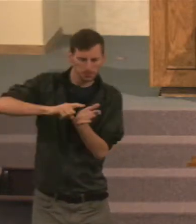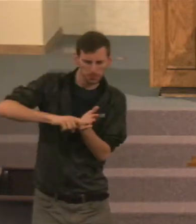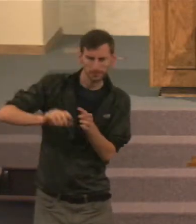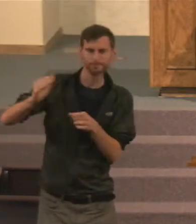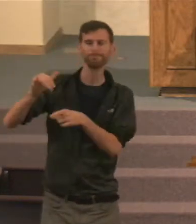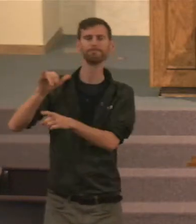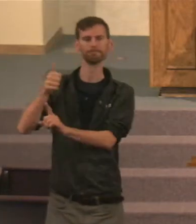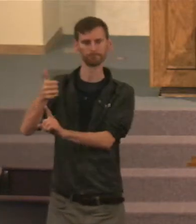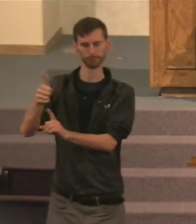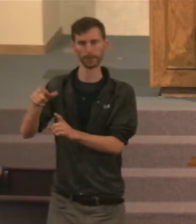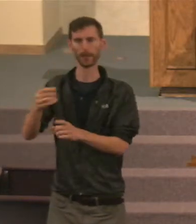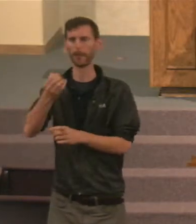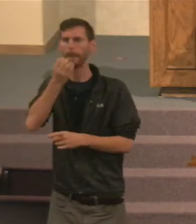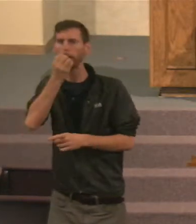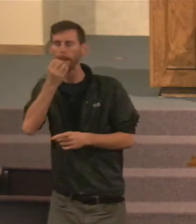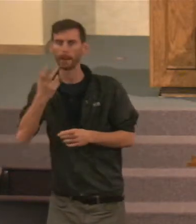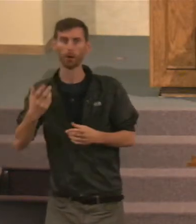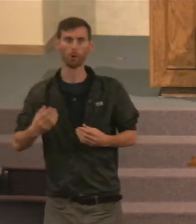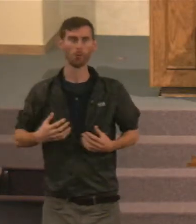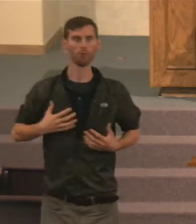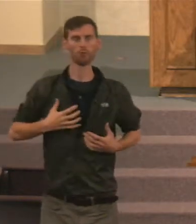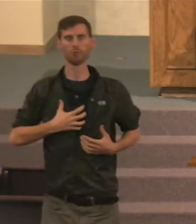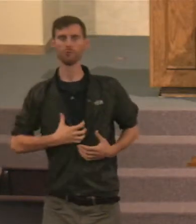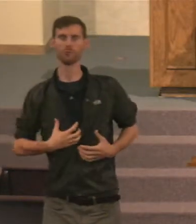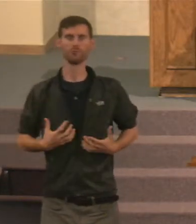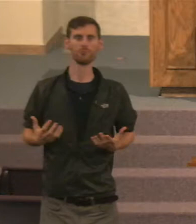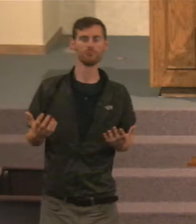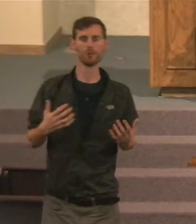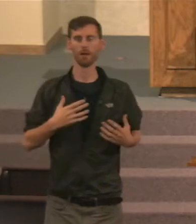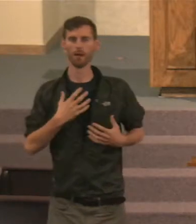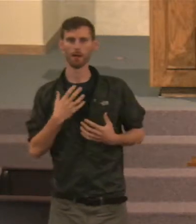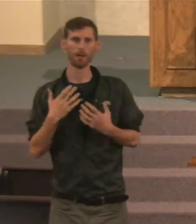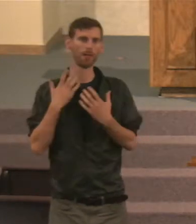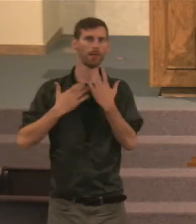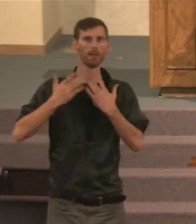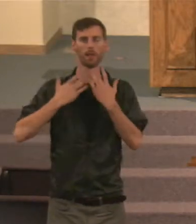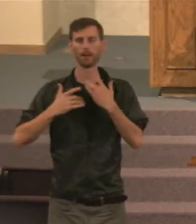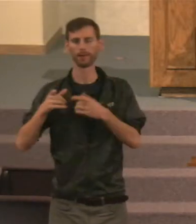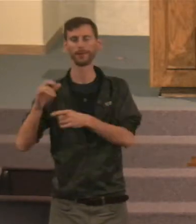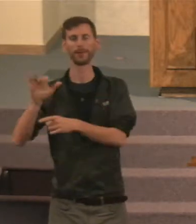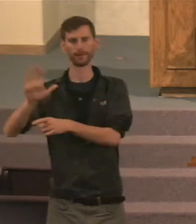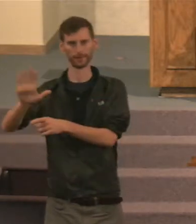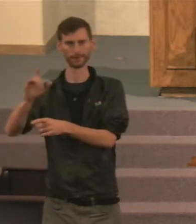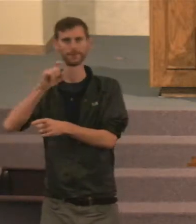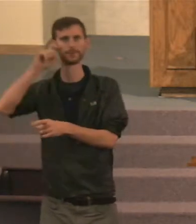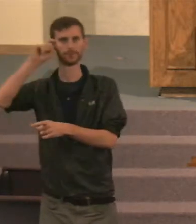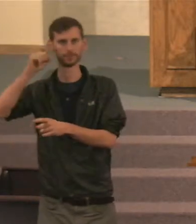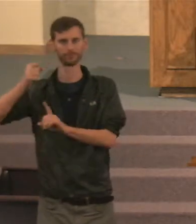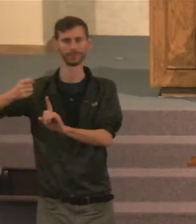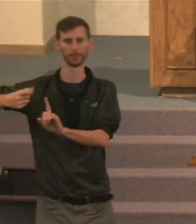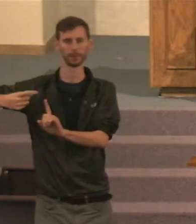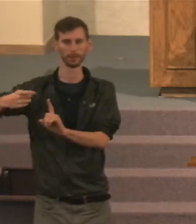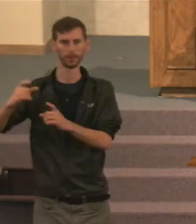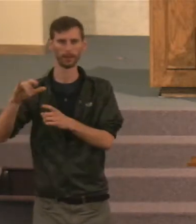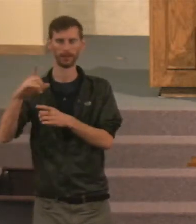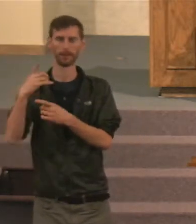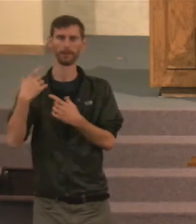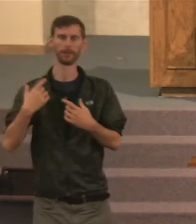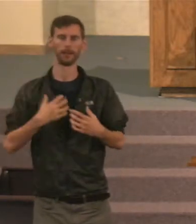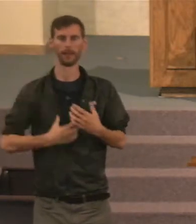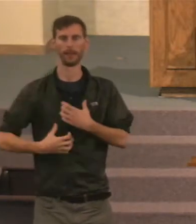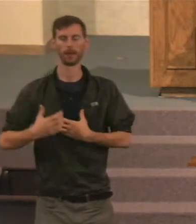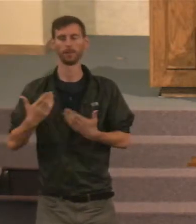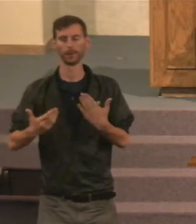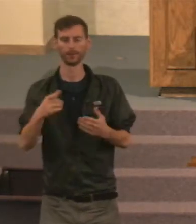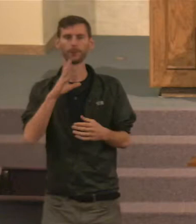And so the idea is that maybe what he's talking about here is, as the man gets older, it's the sexual desire that fails. And